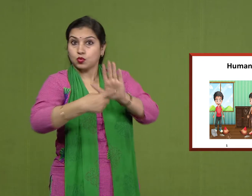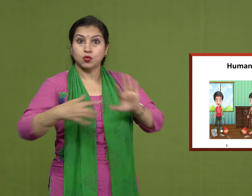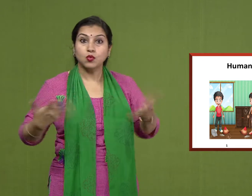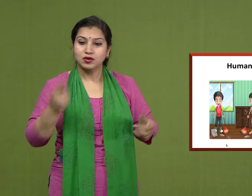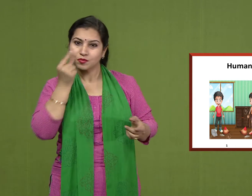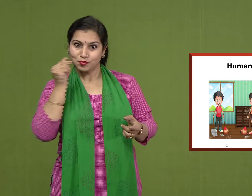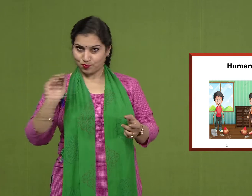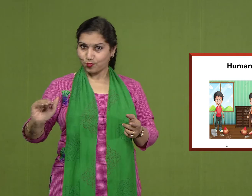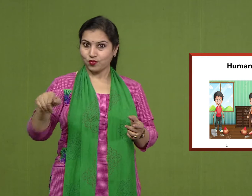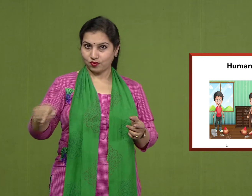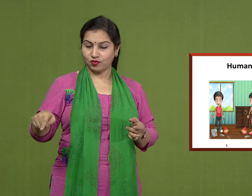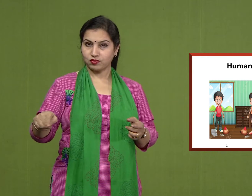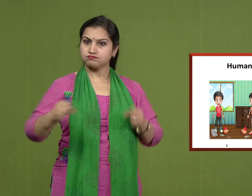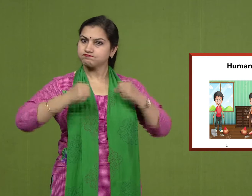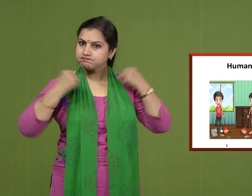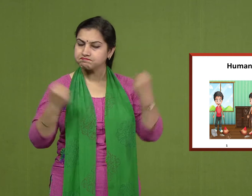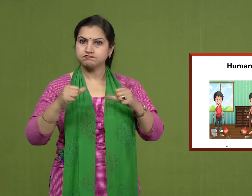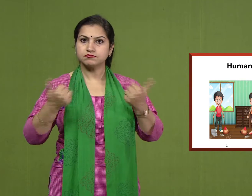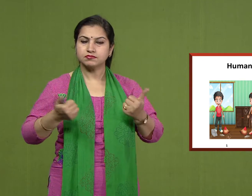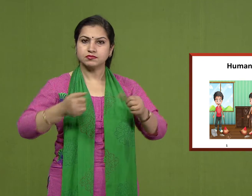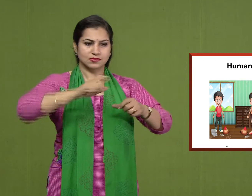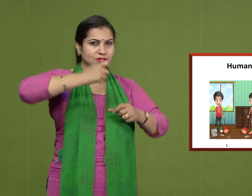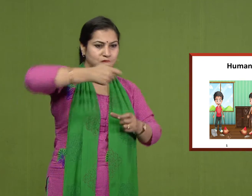a boy who is efficient in plumbing operation.